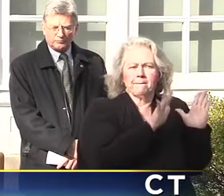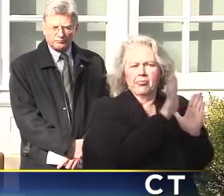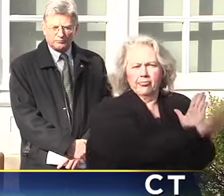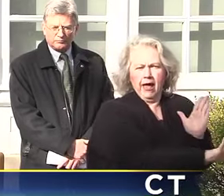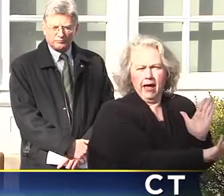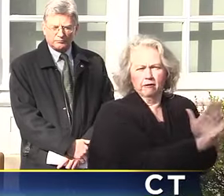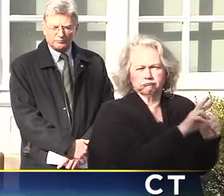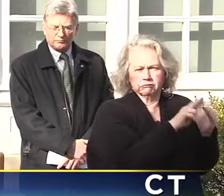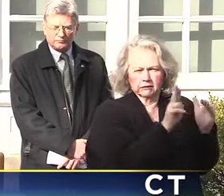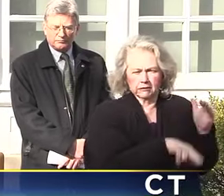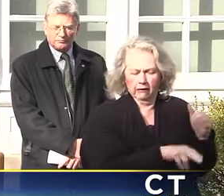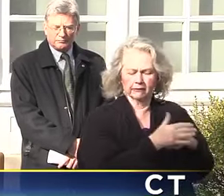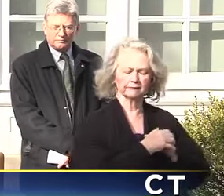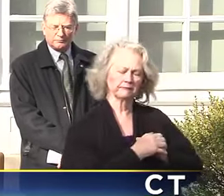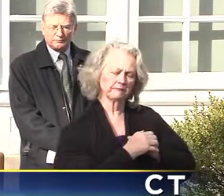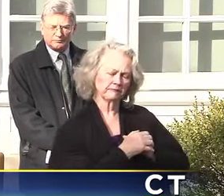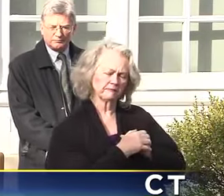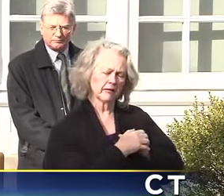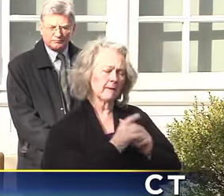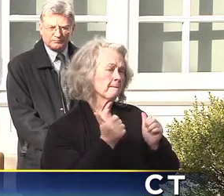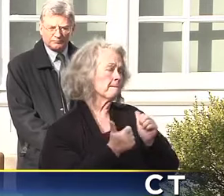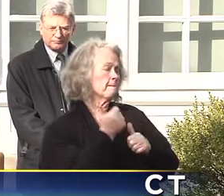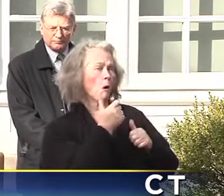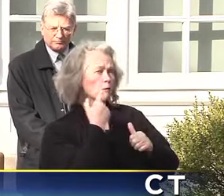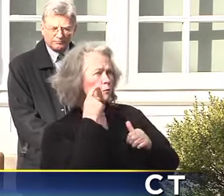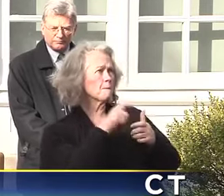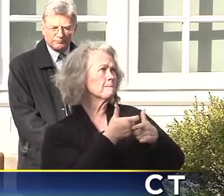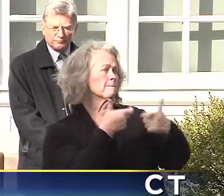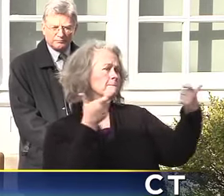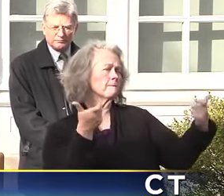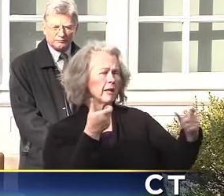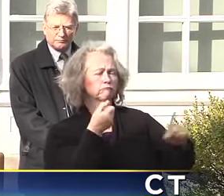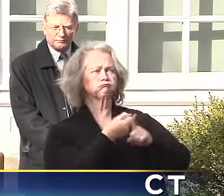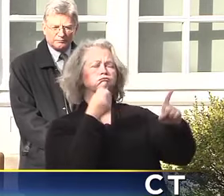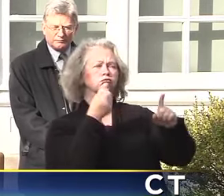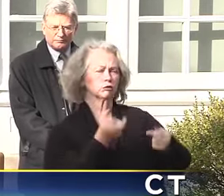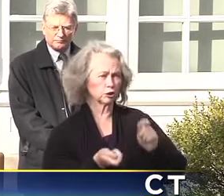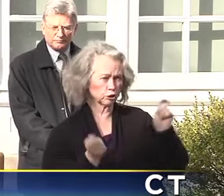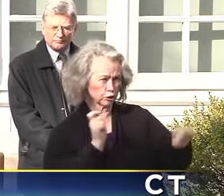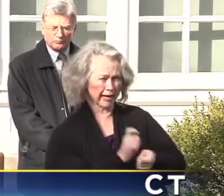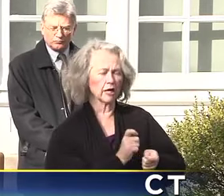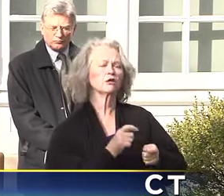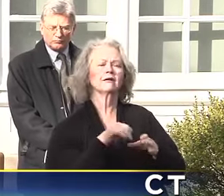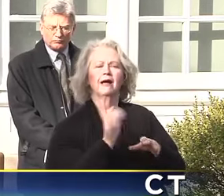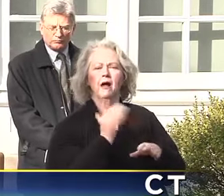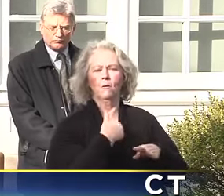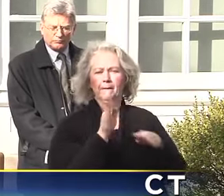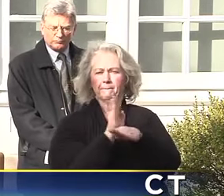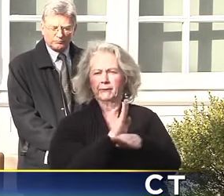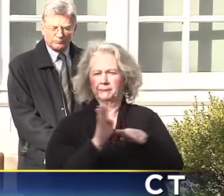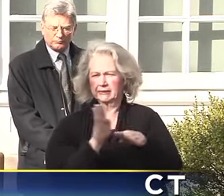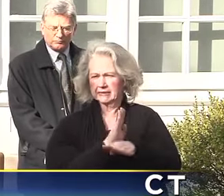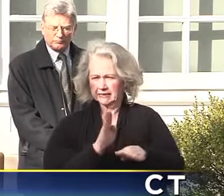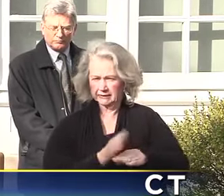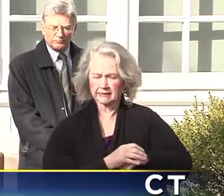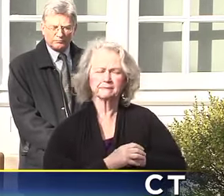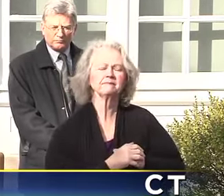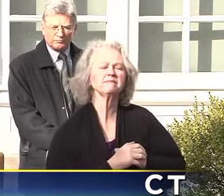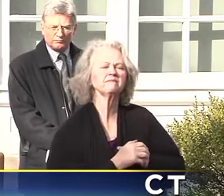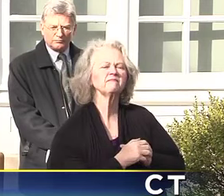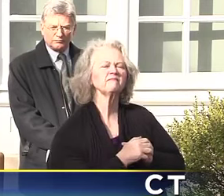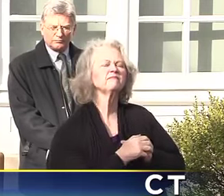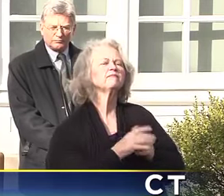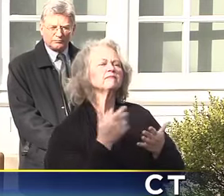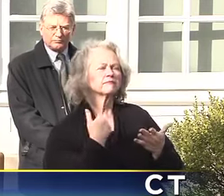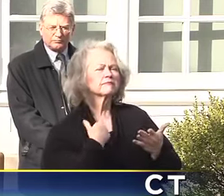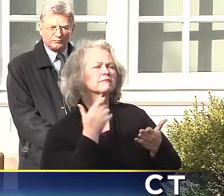Probably in the last couple of days, the most significant change is what we've been doing with the business community, as we've been slowing down